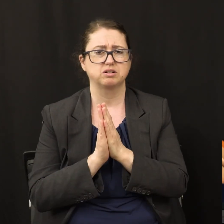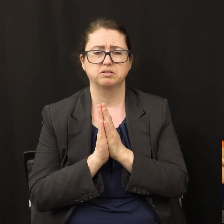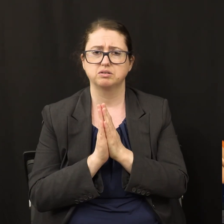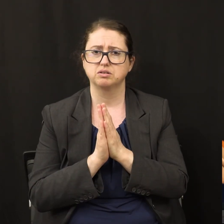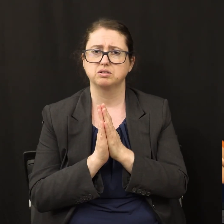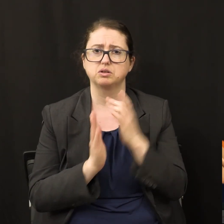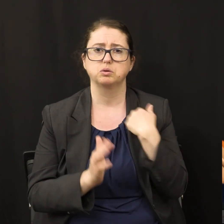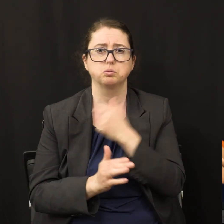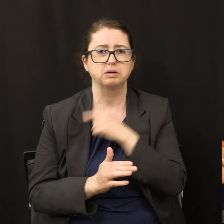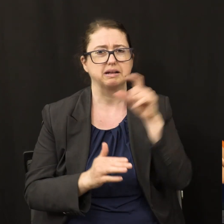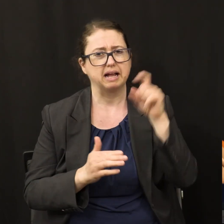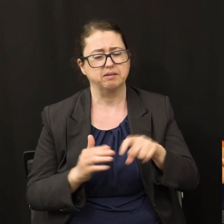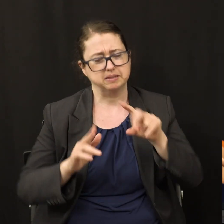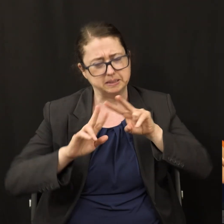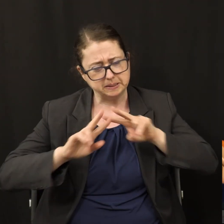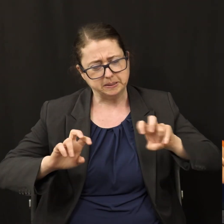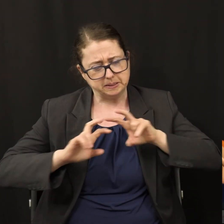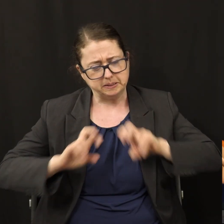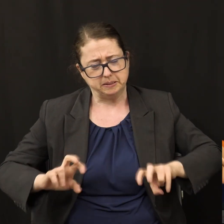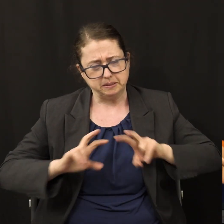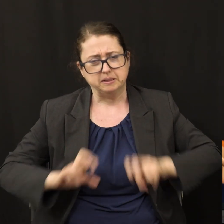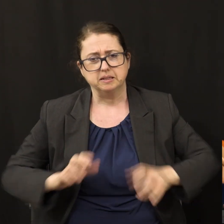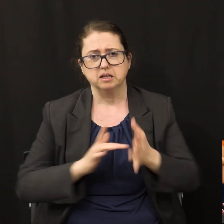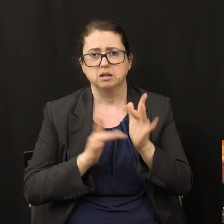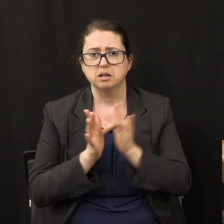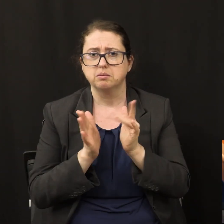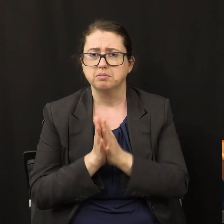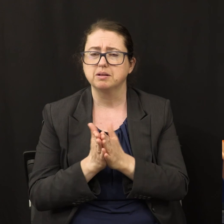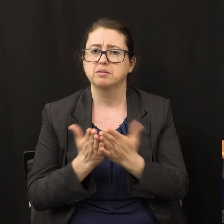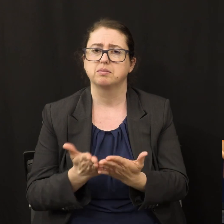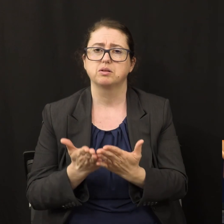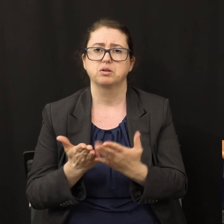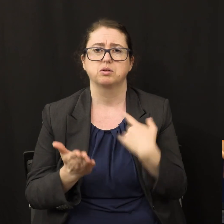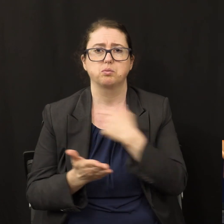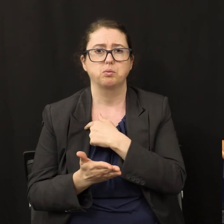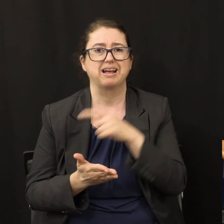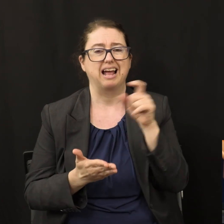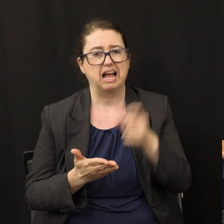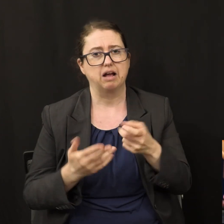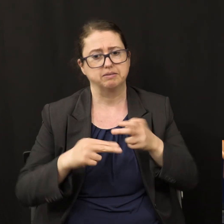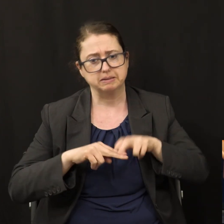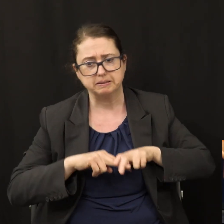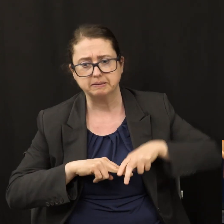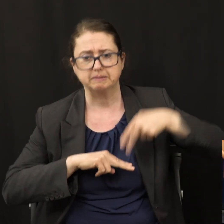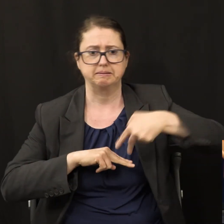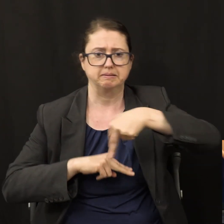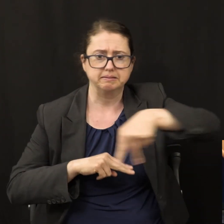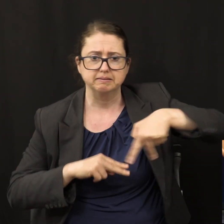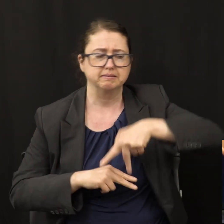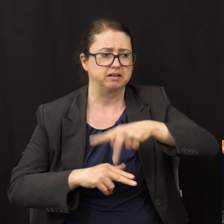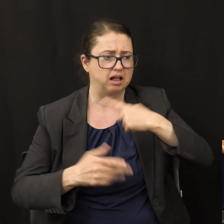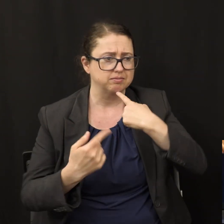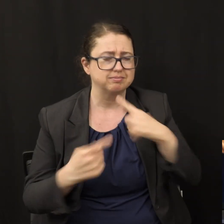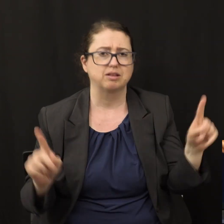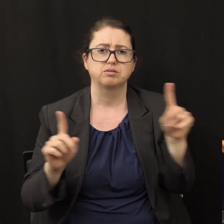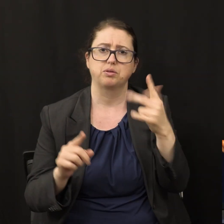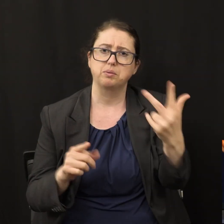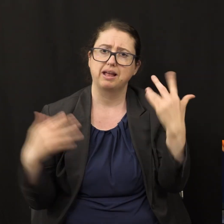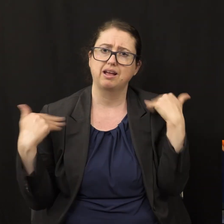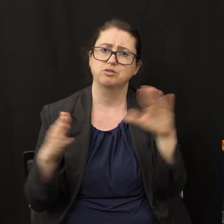get into the word and we need to get up off of our seat and we need to proclaim God's message the three things that James